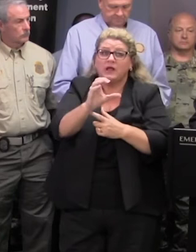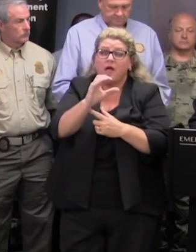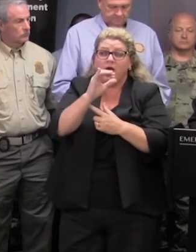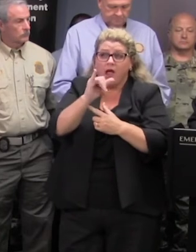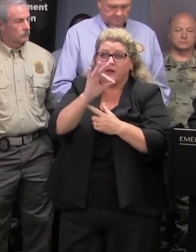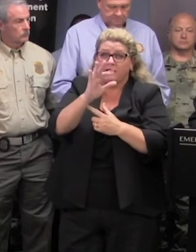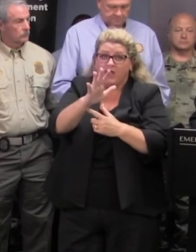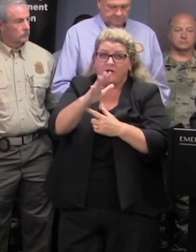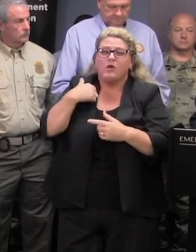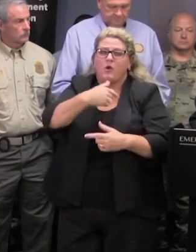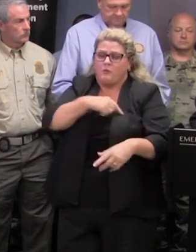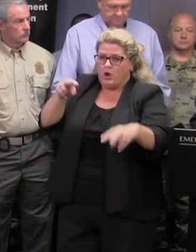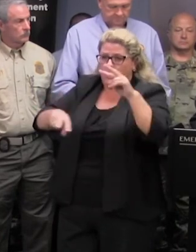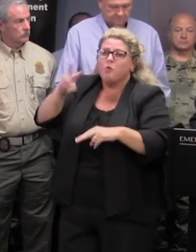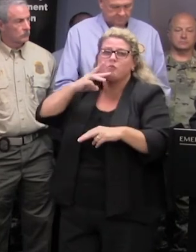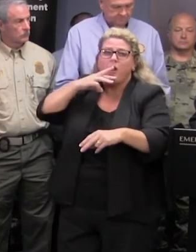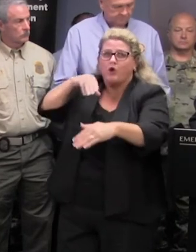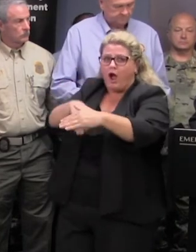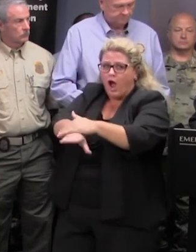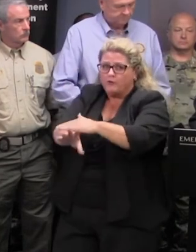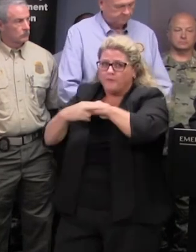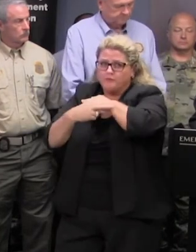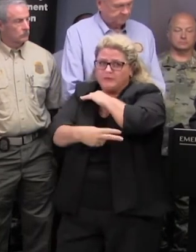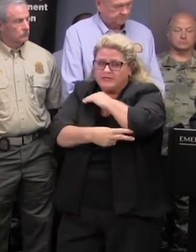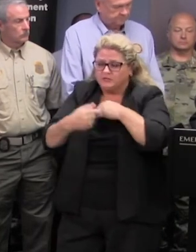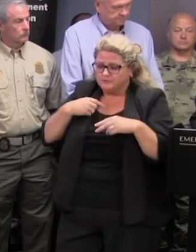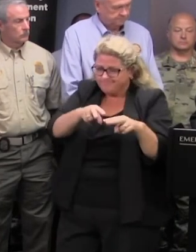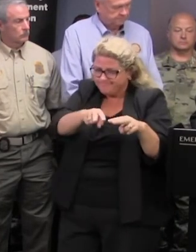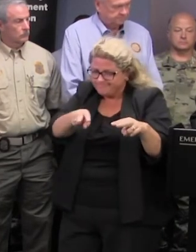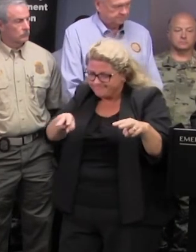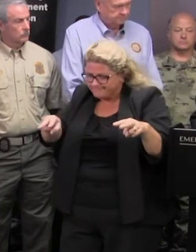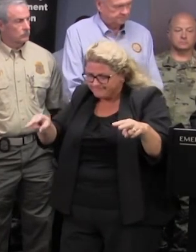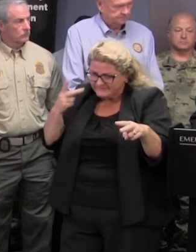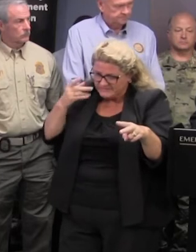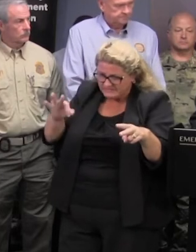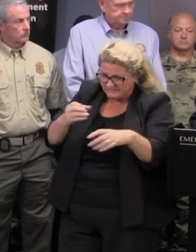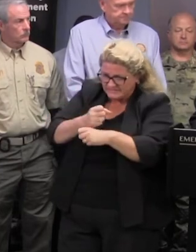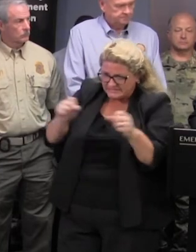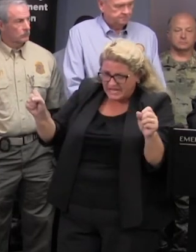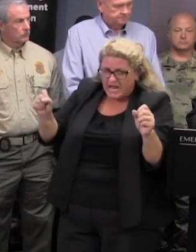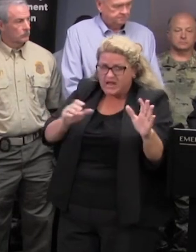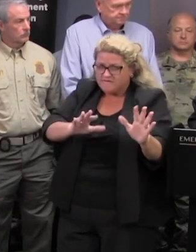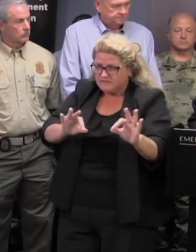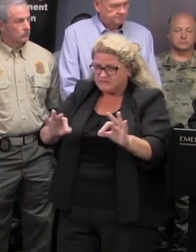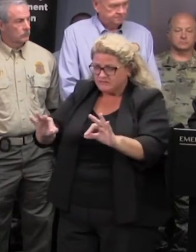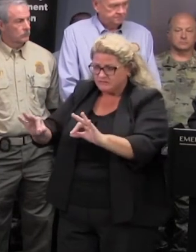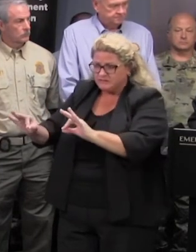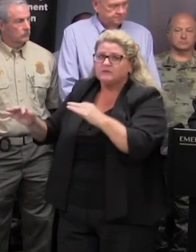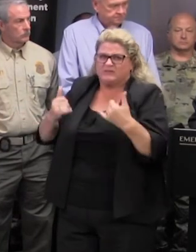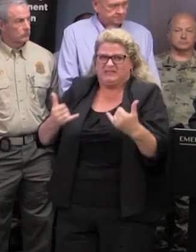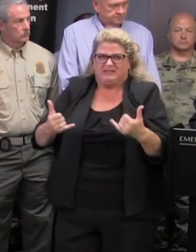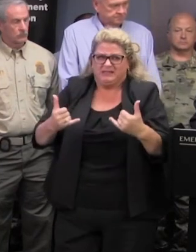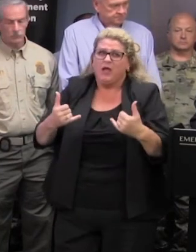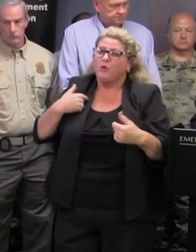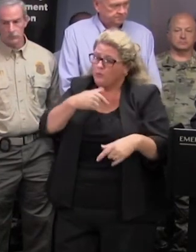uh underwater inspection inspection of the bridges in that area to determine if uh if it's safe to reopen so we are we are out there currently trying